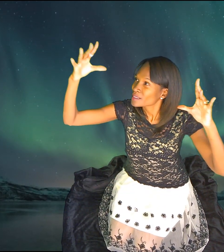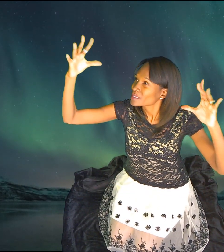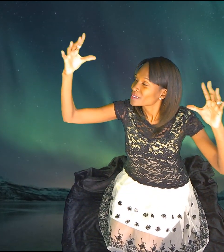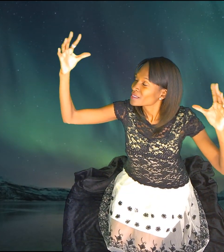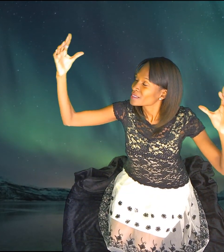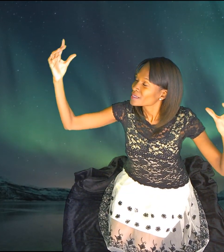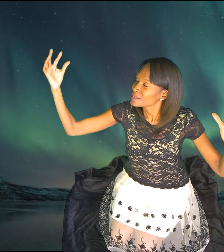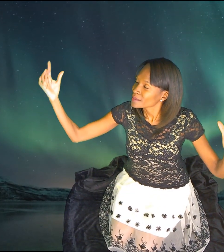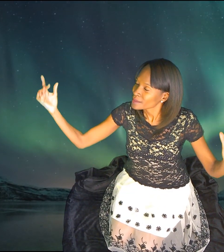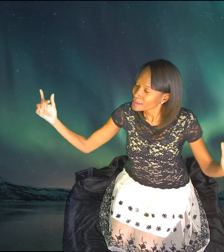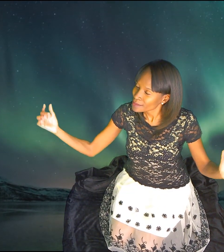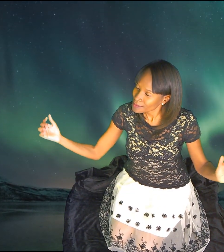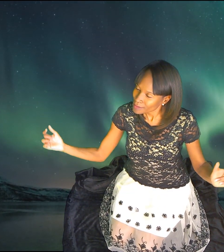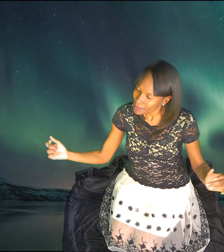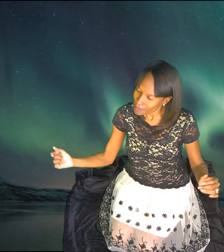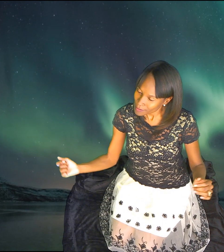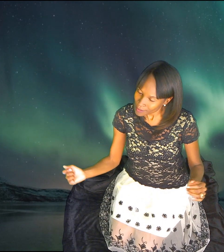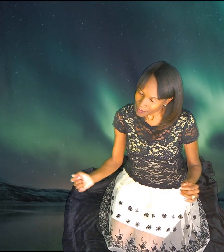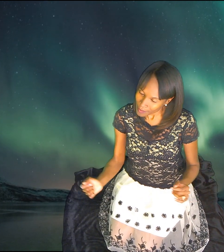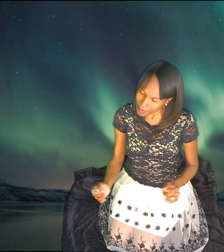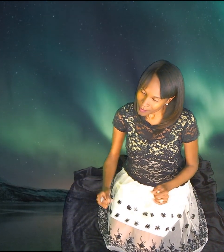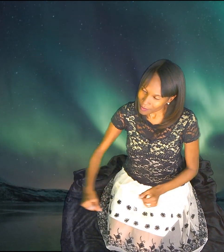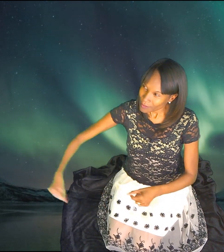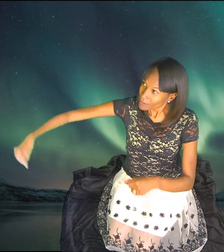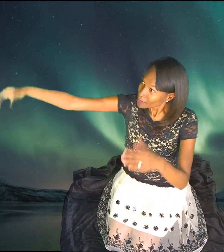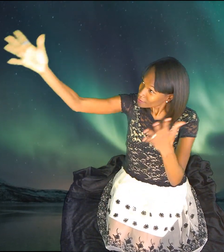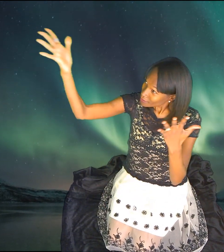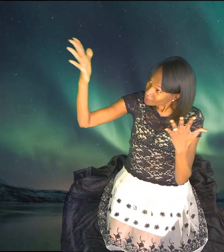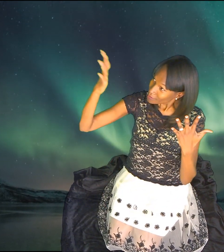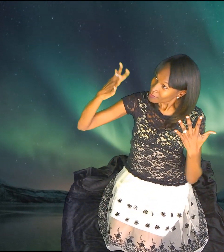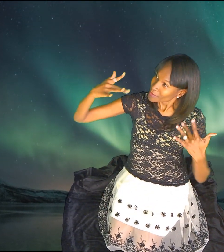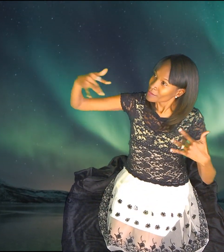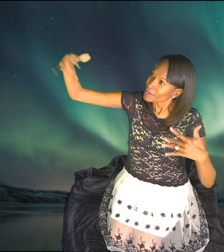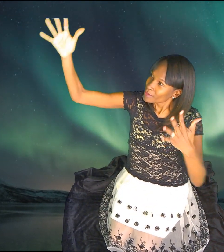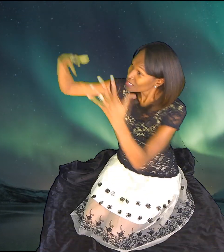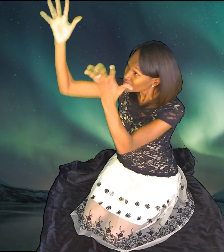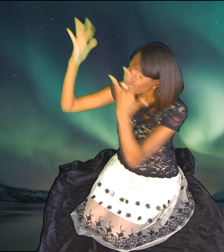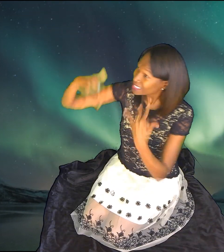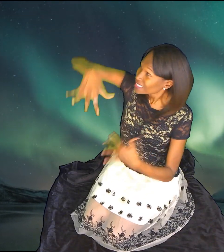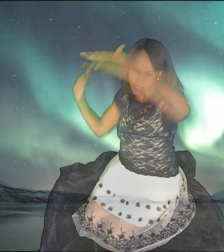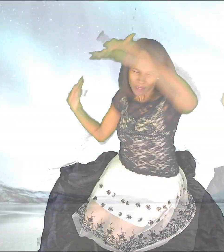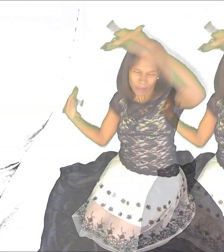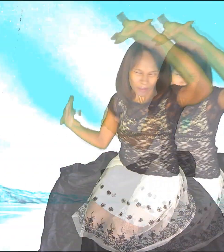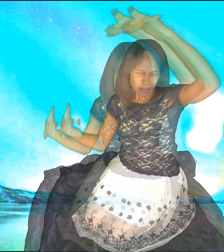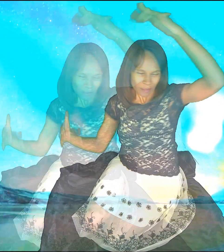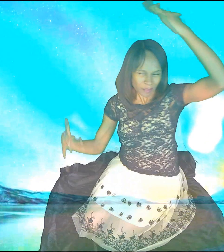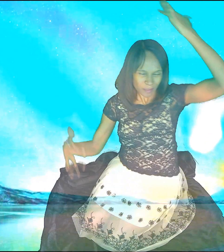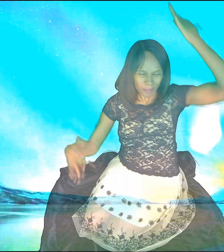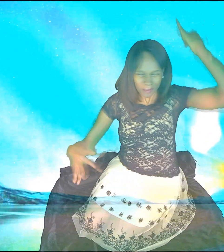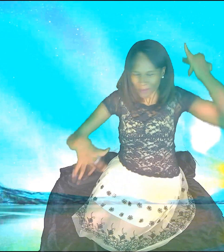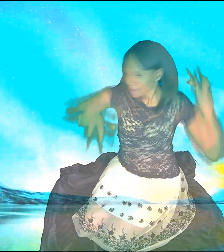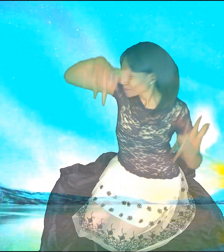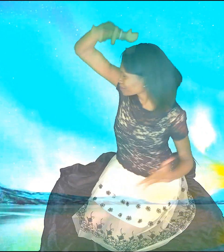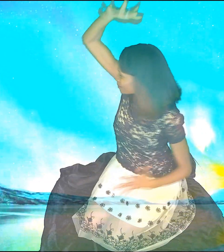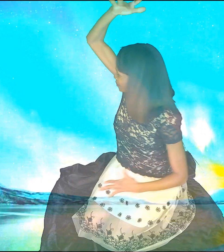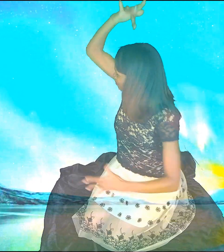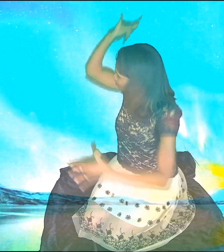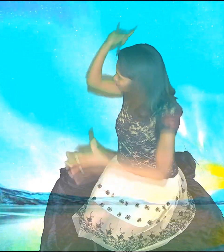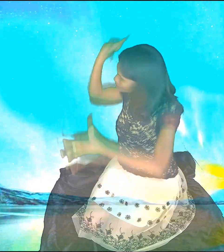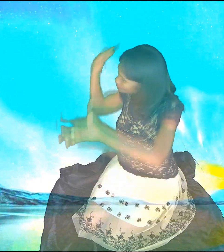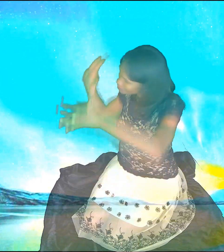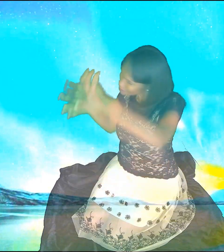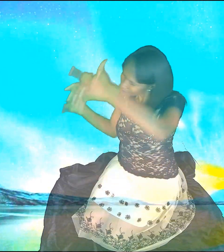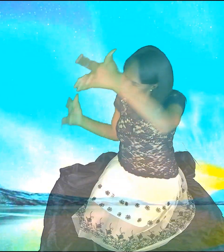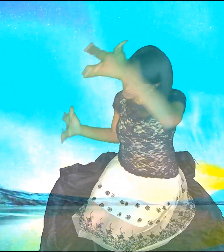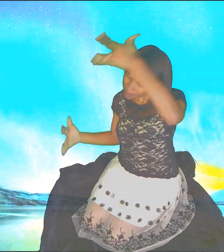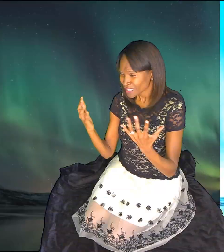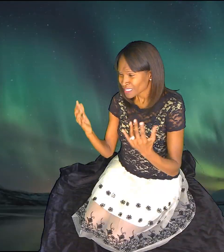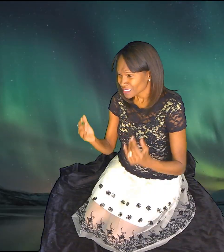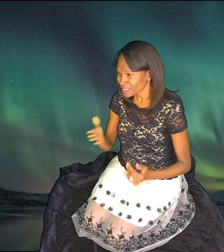can